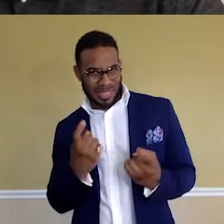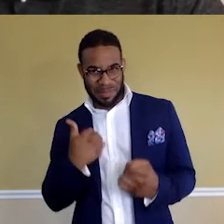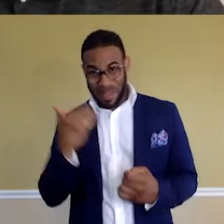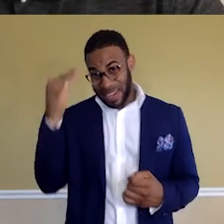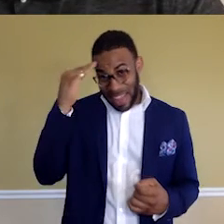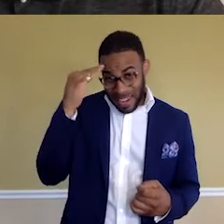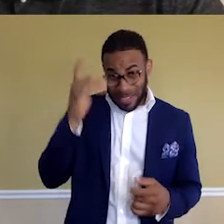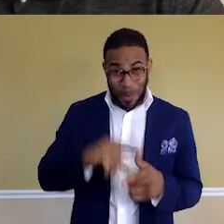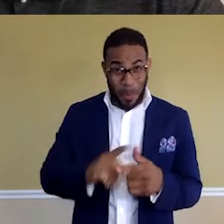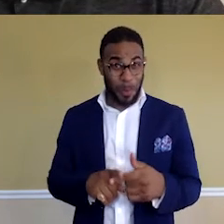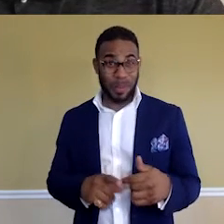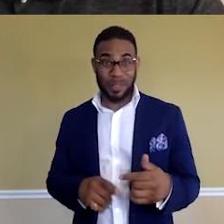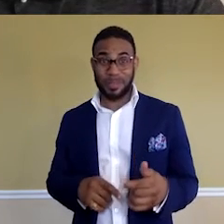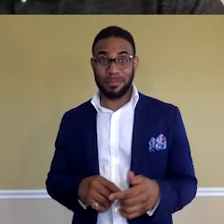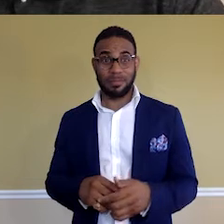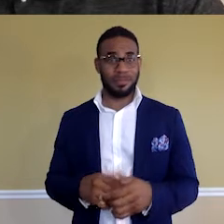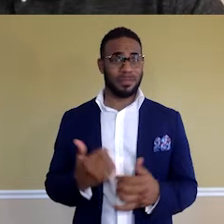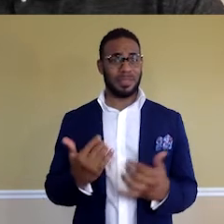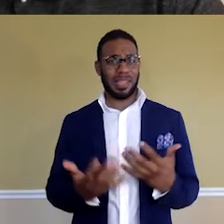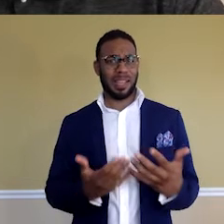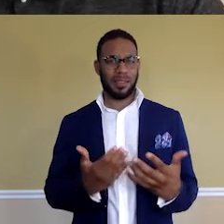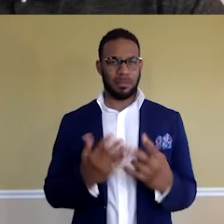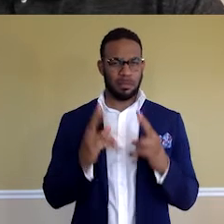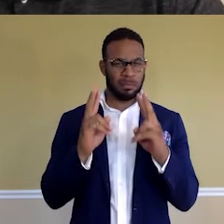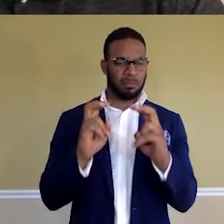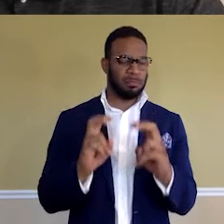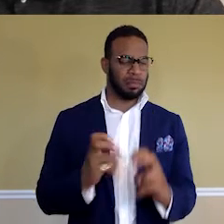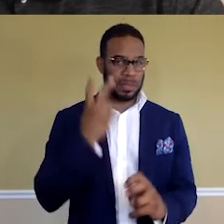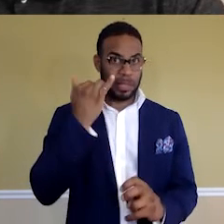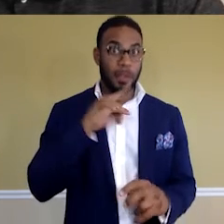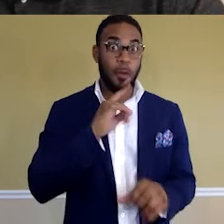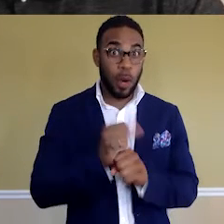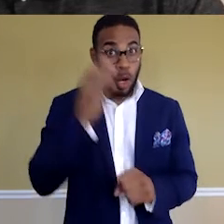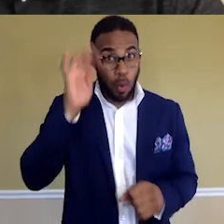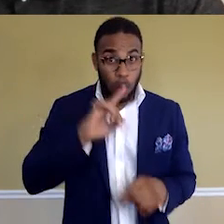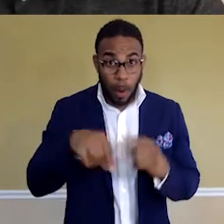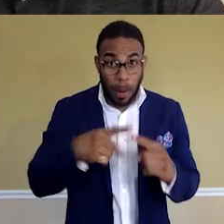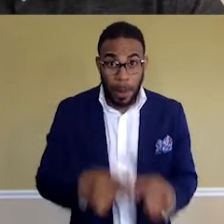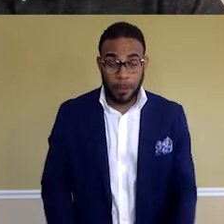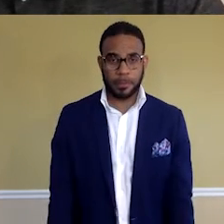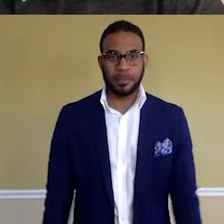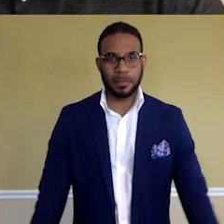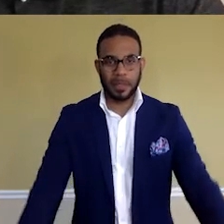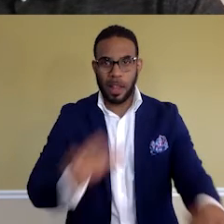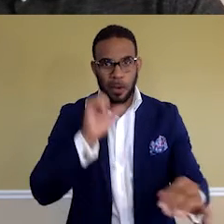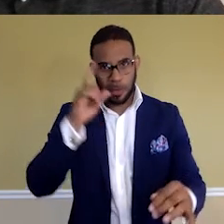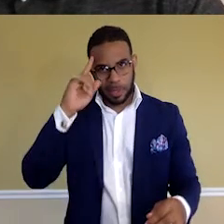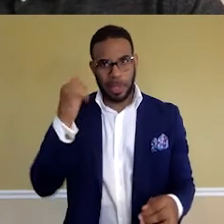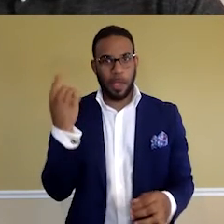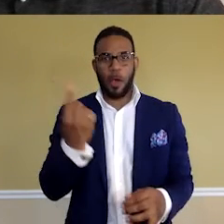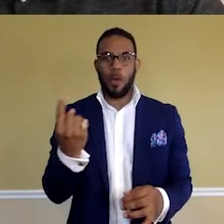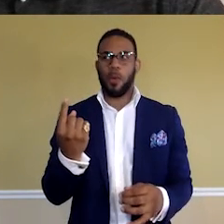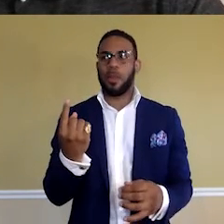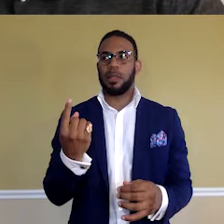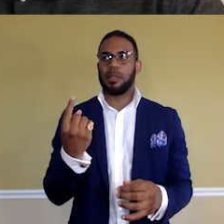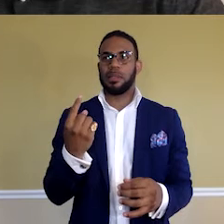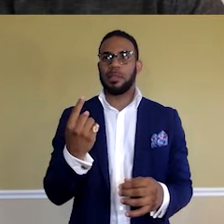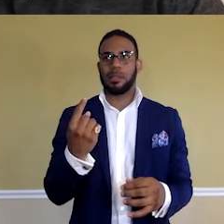or kind of dig deeper to see if I really know what I'm talking about that I don't think that they always extend to other people.